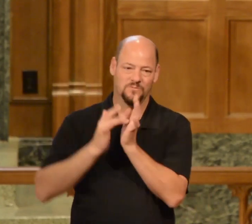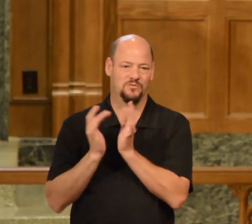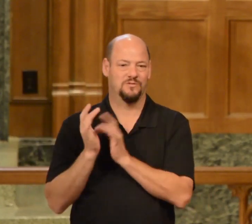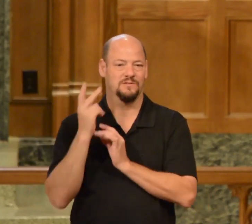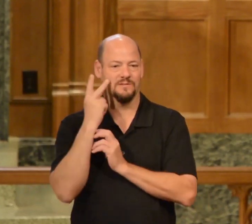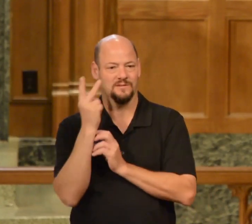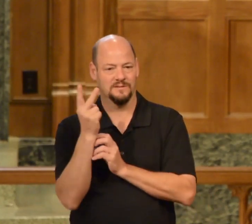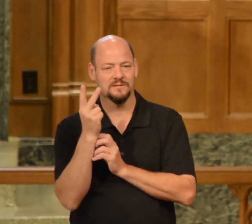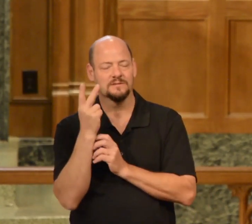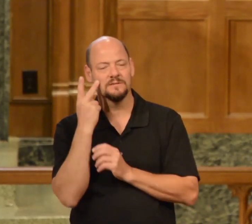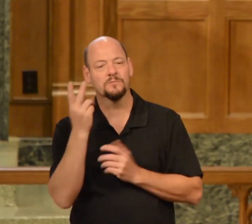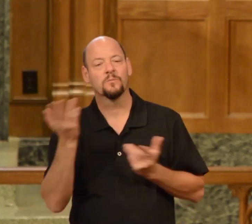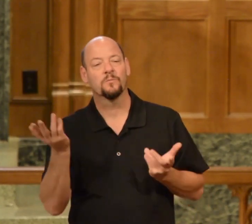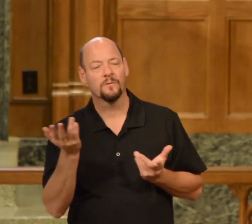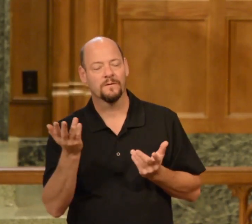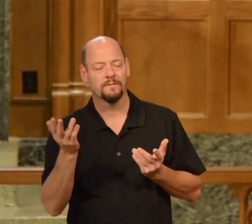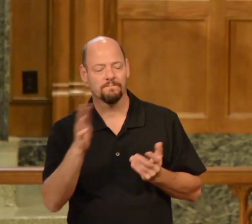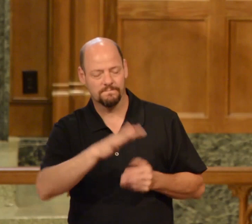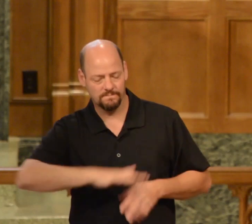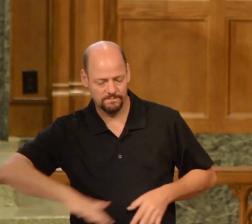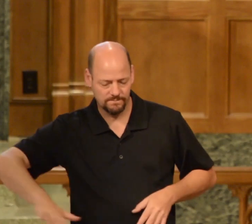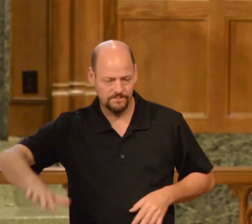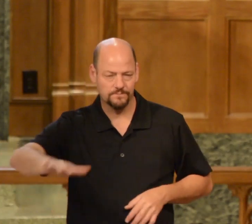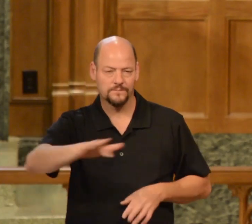to be harvested God be praised